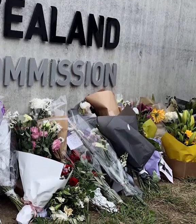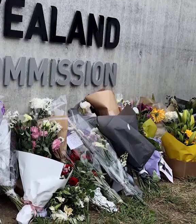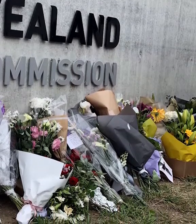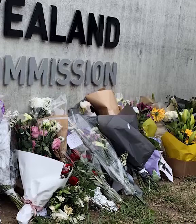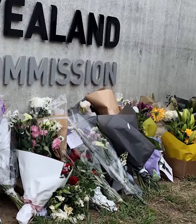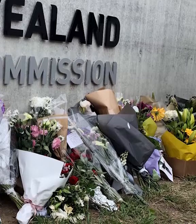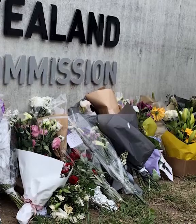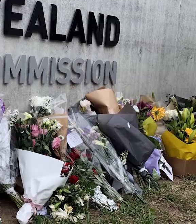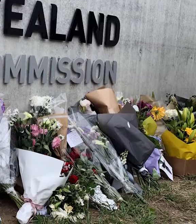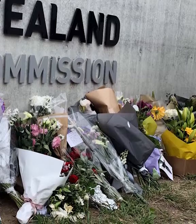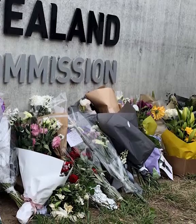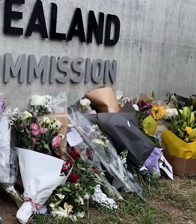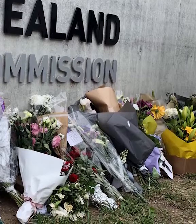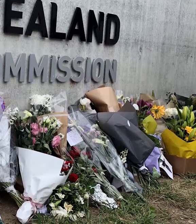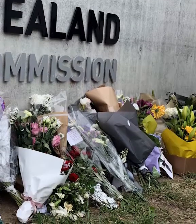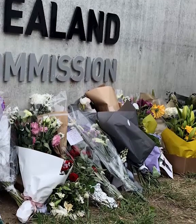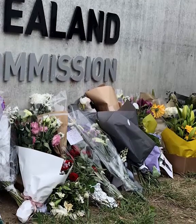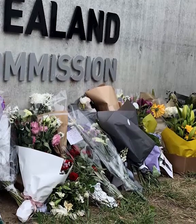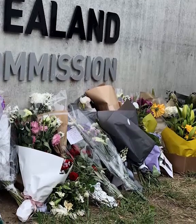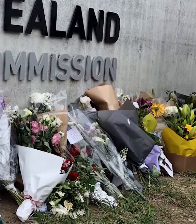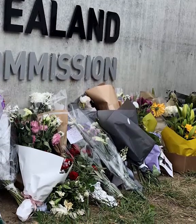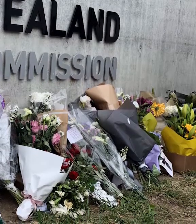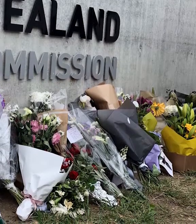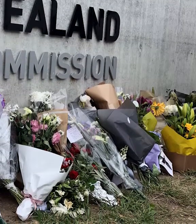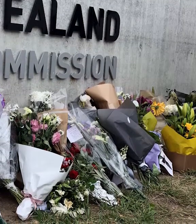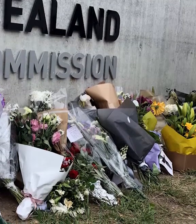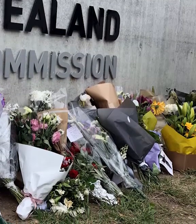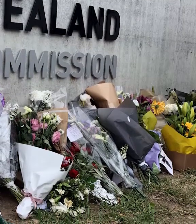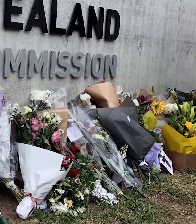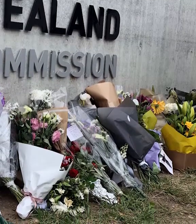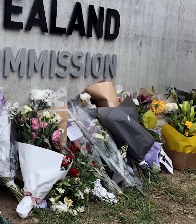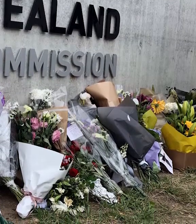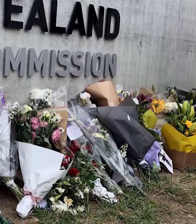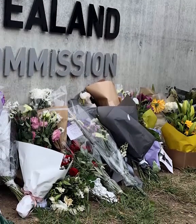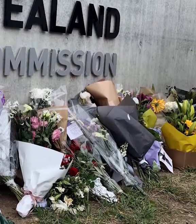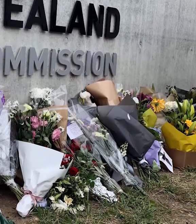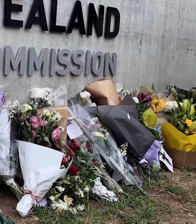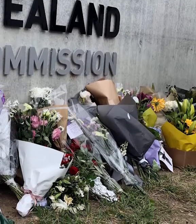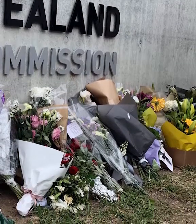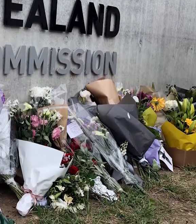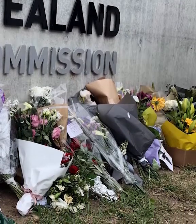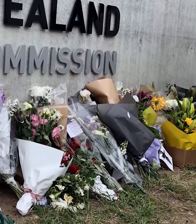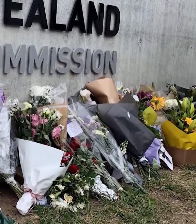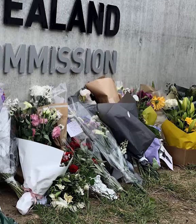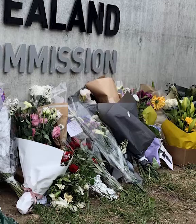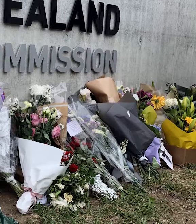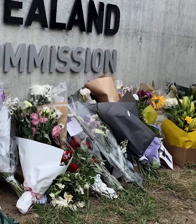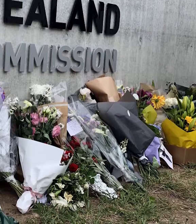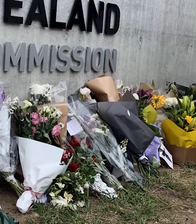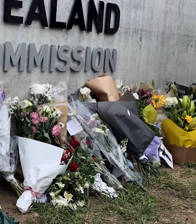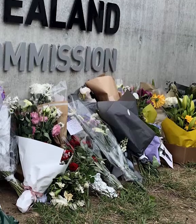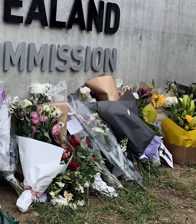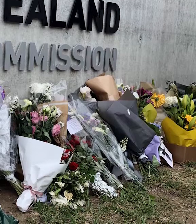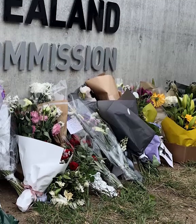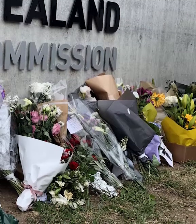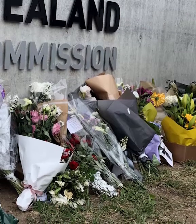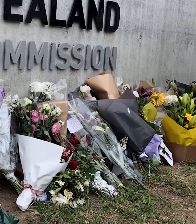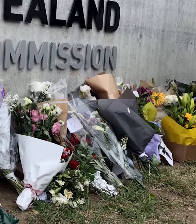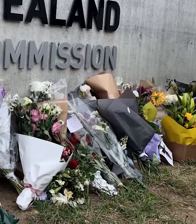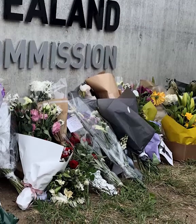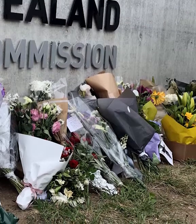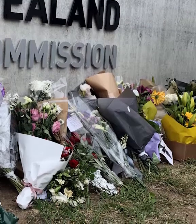had those policy discussions before I give you further detail. Are you going to discuss those other elements that you talked about? They also go about